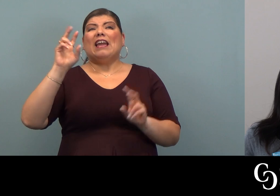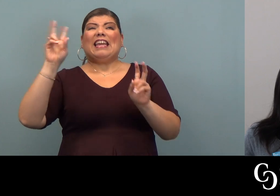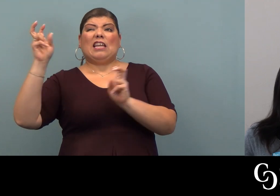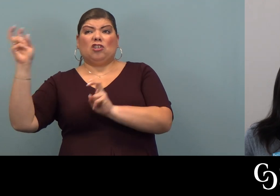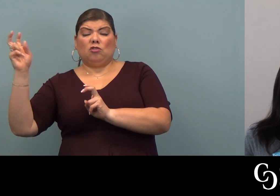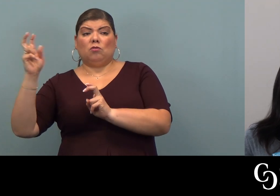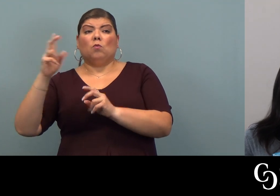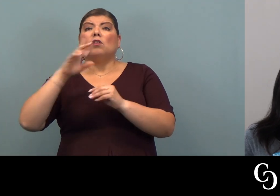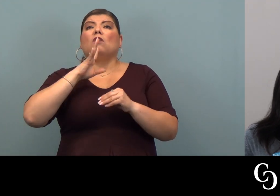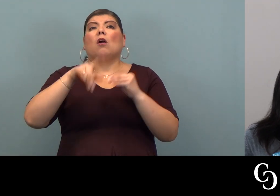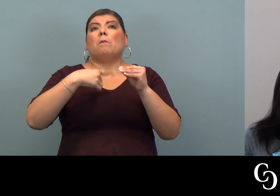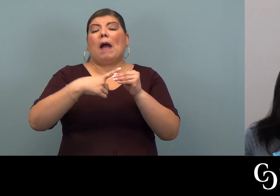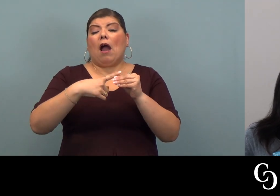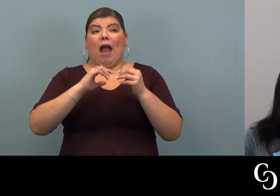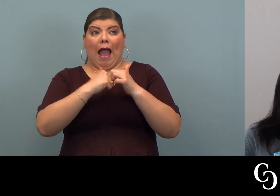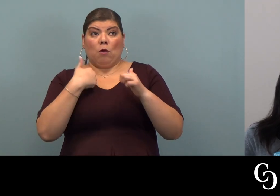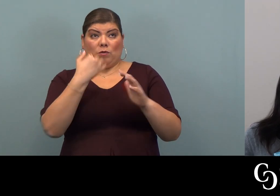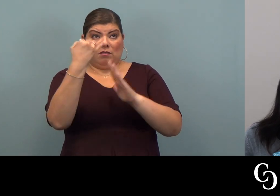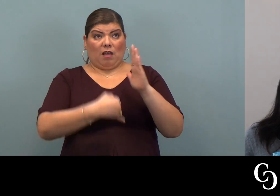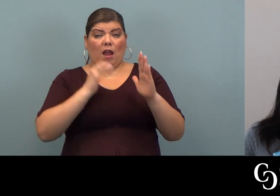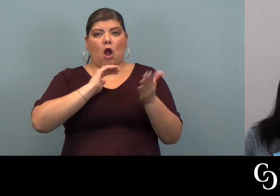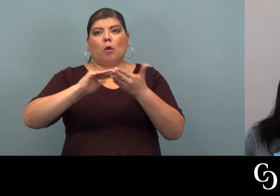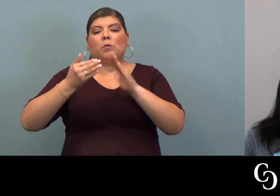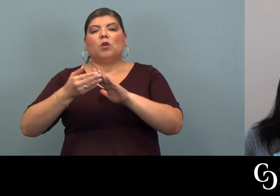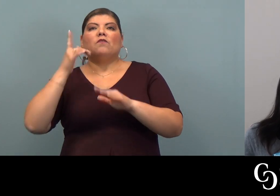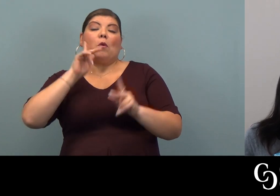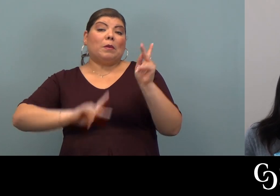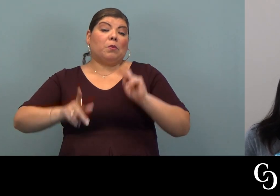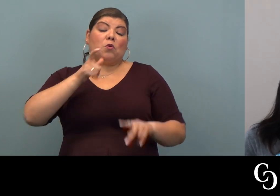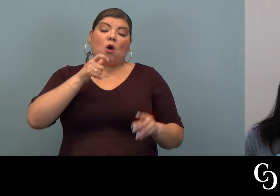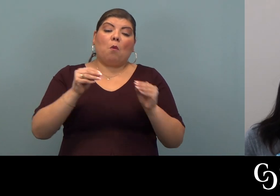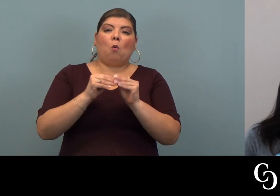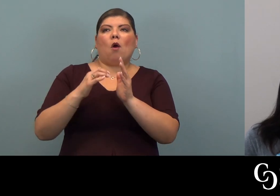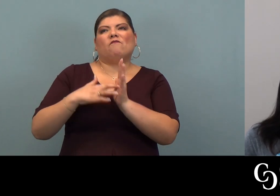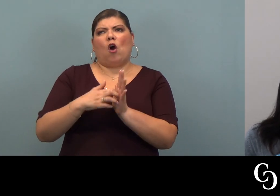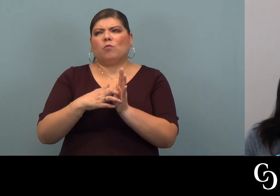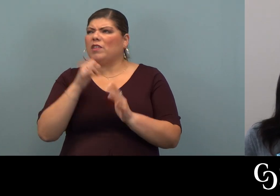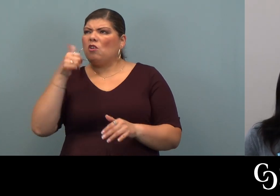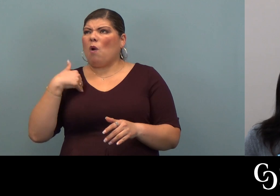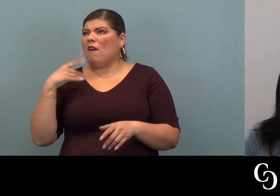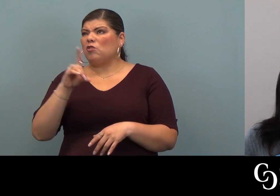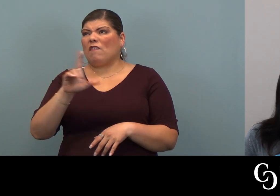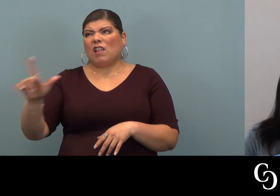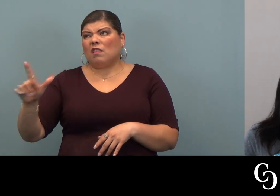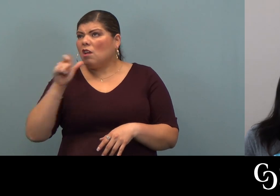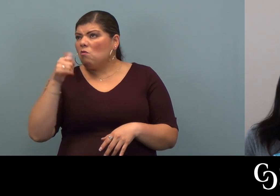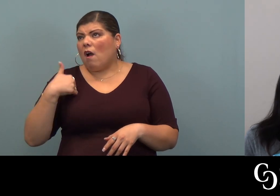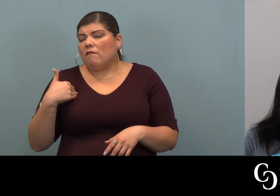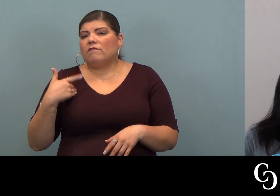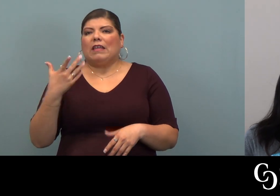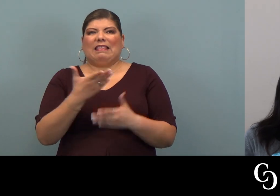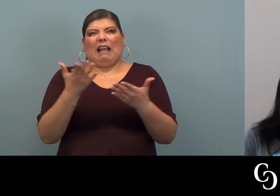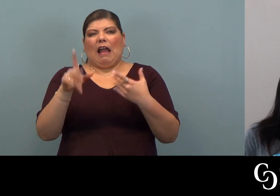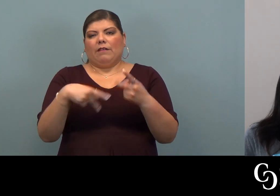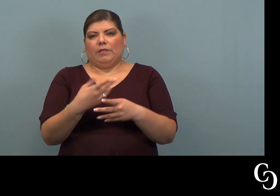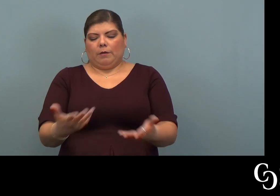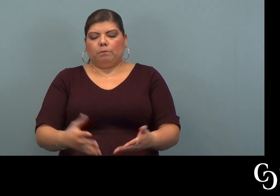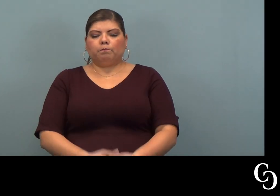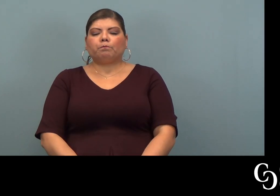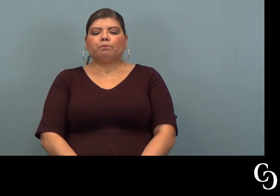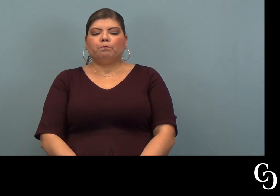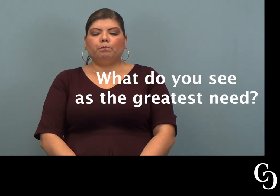issue in terms of how we design our community for folks that are more vulnerable, don't have a driver's license, things like that.